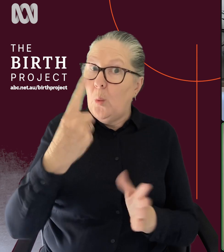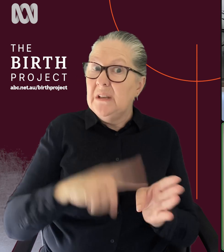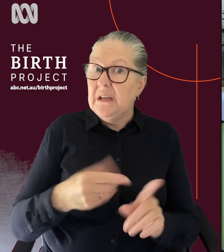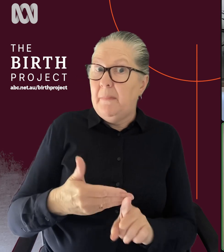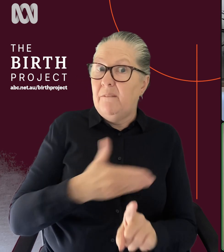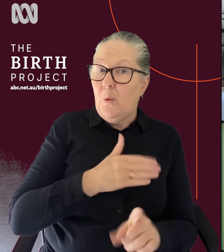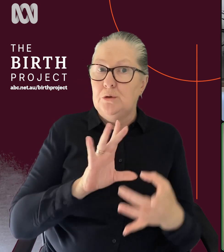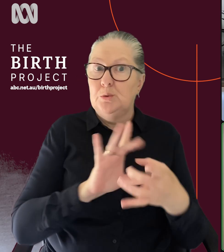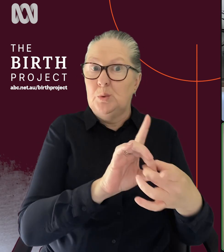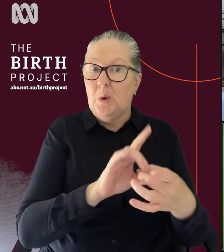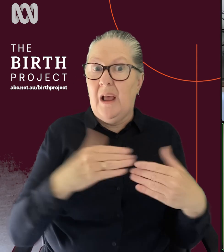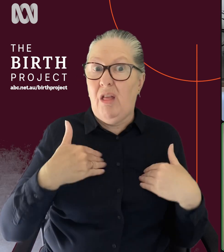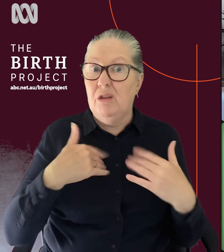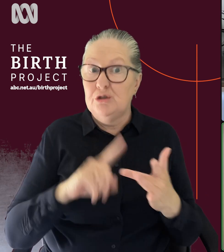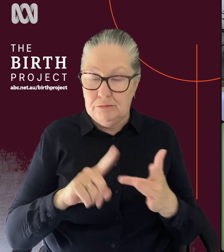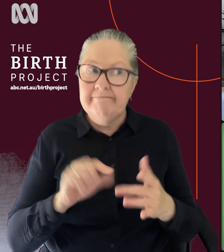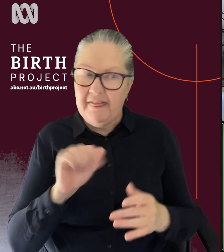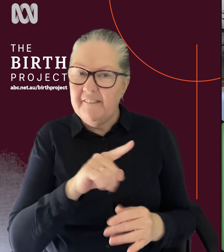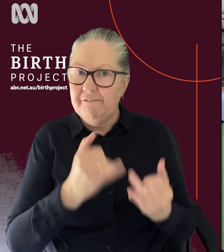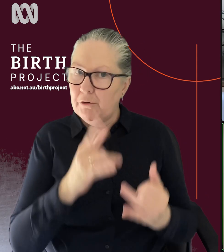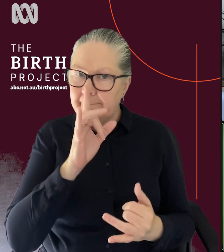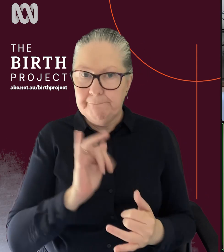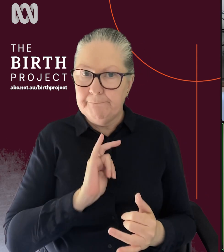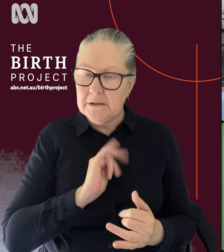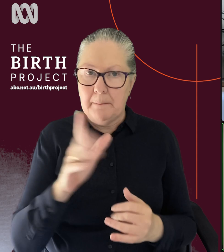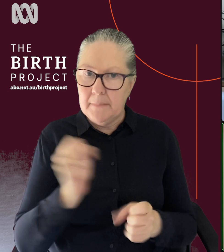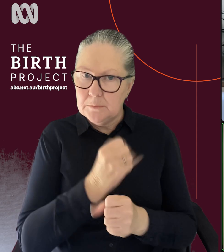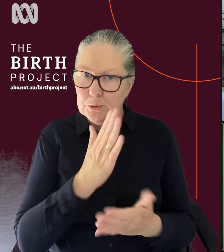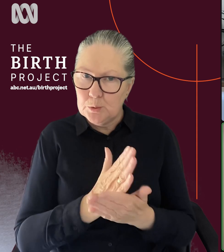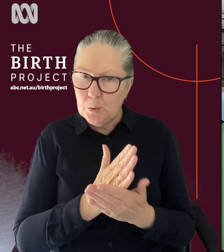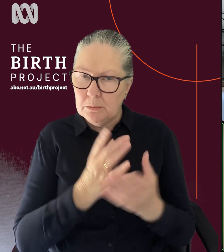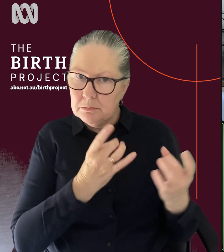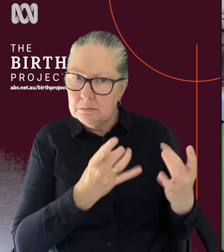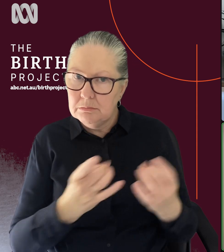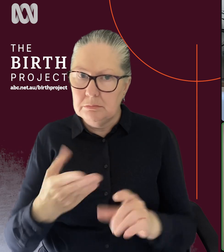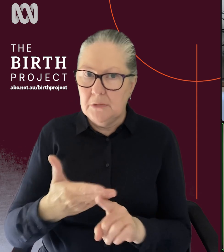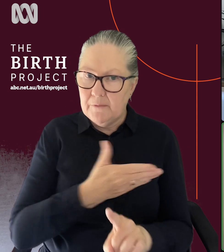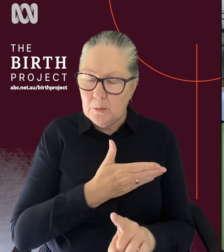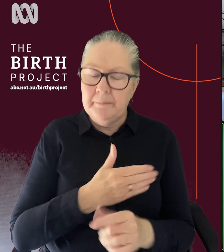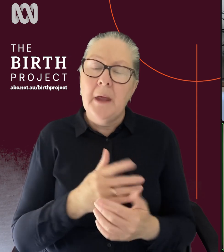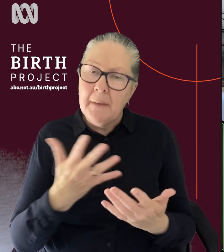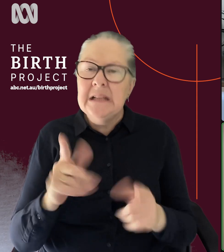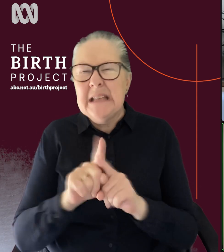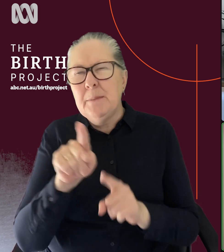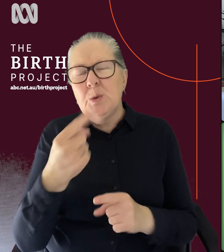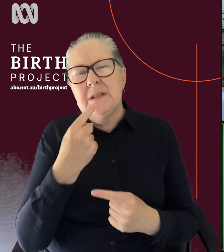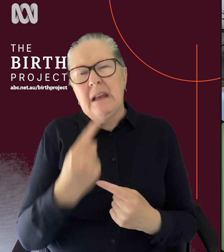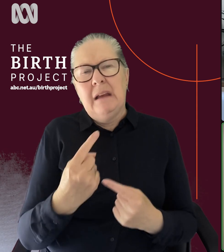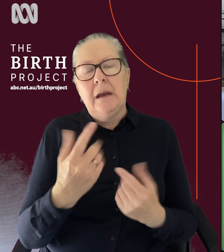very particular on that. So you need to make sure you've read all that beforehand. But as you say, I think sometimes people